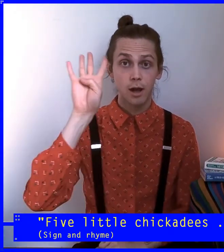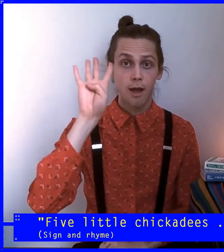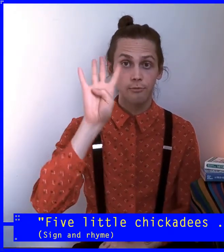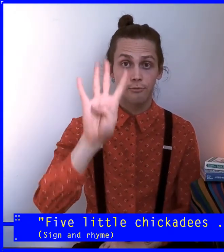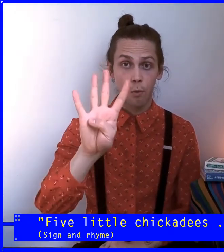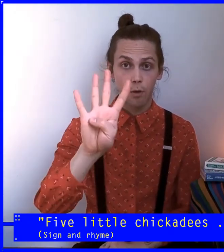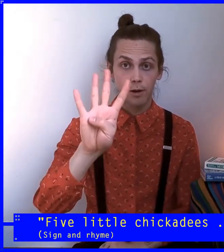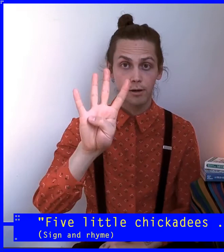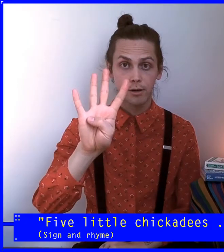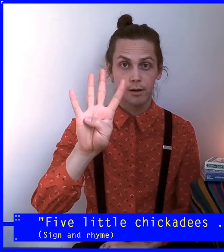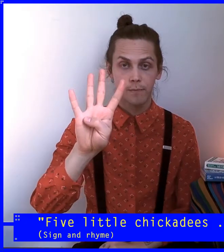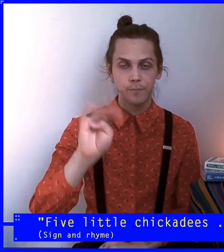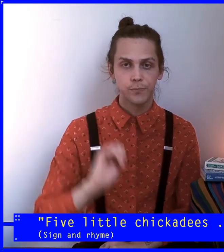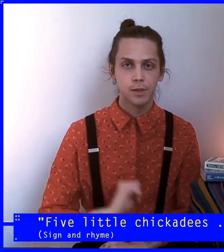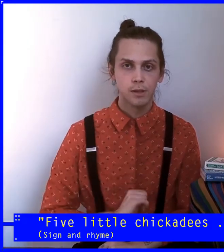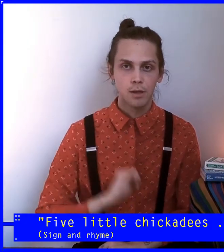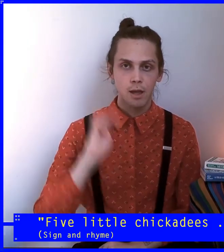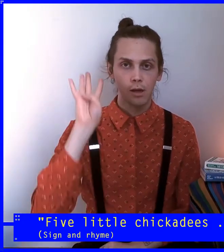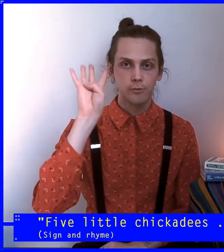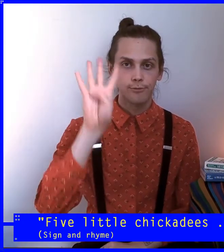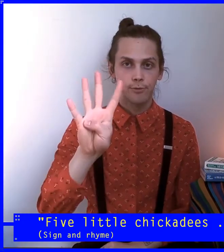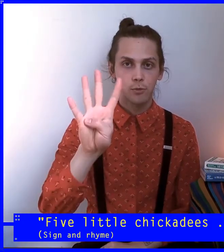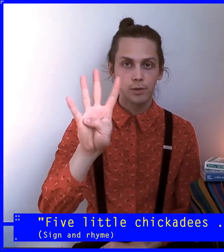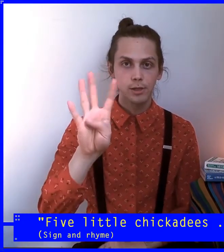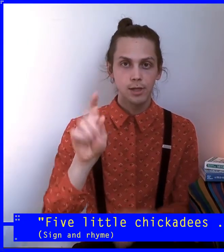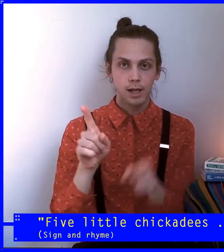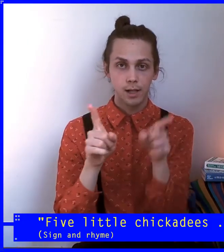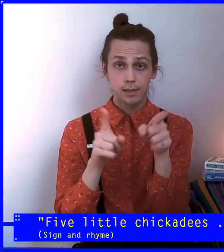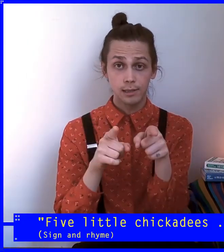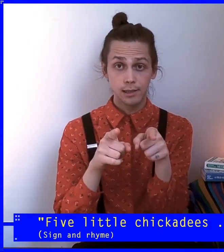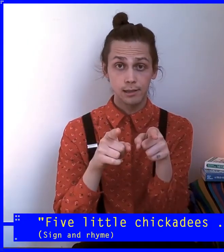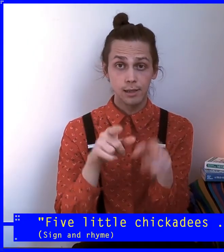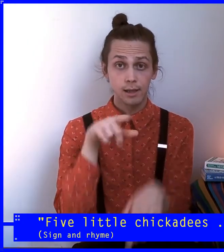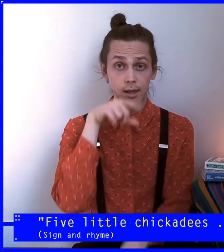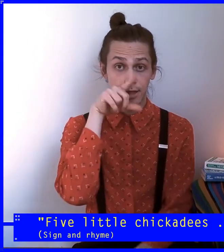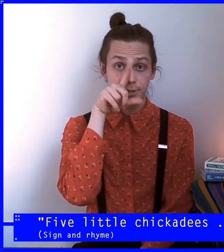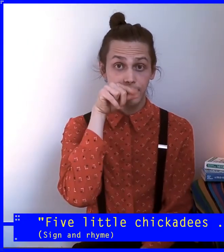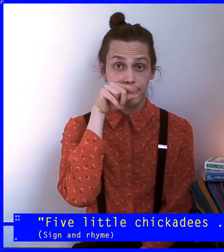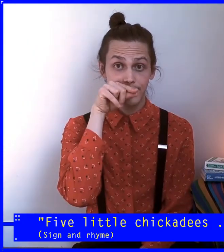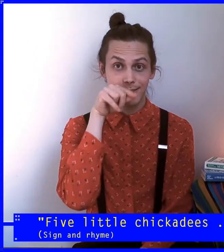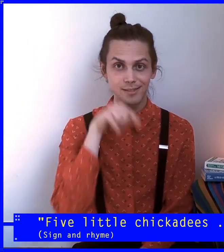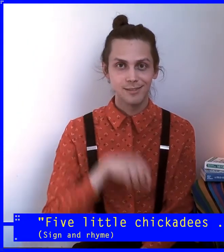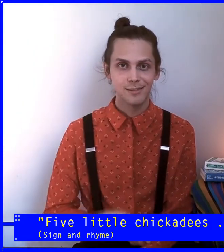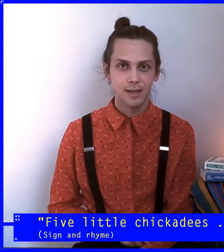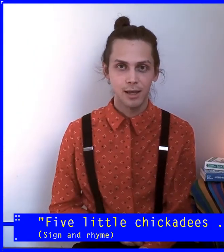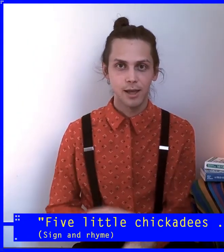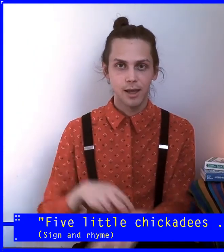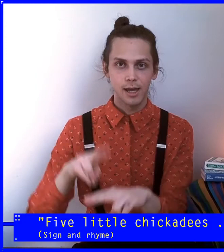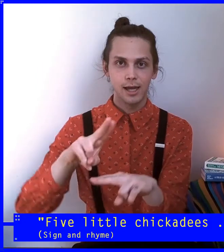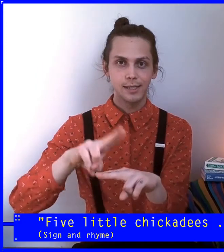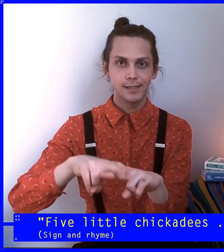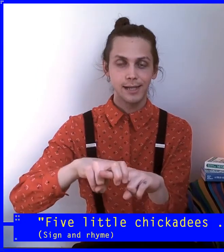four. Four little chickadees sitting